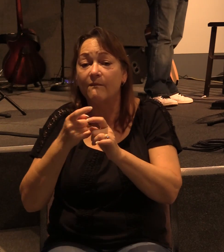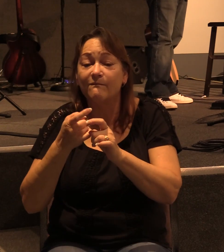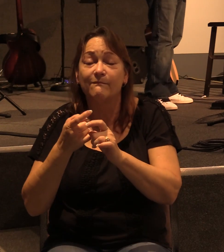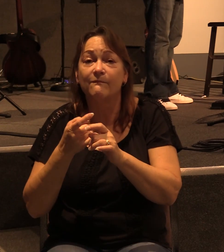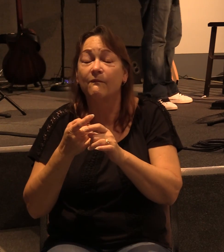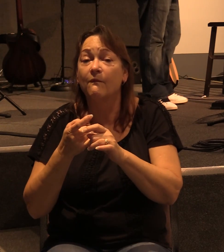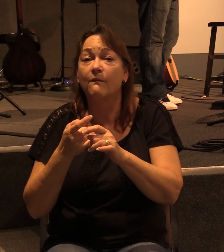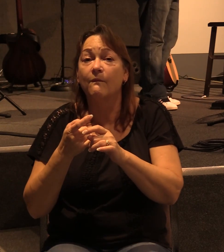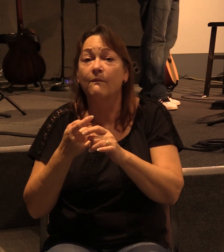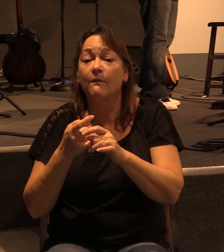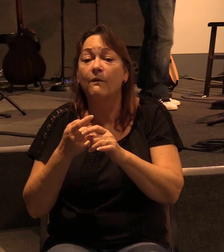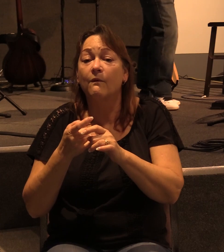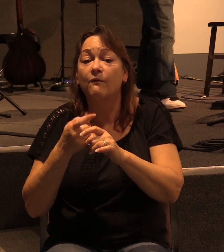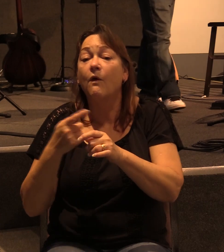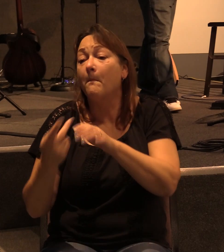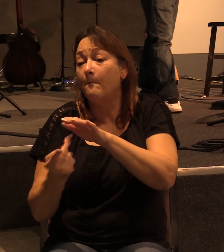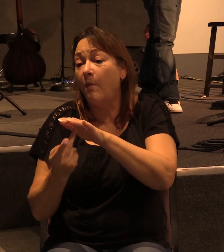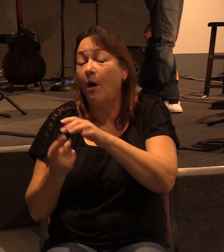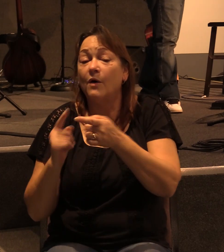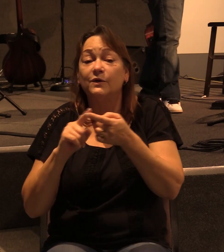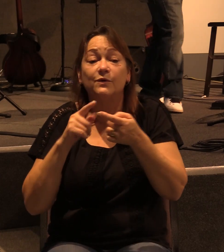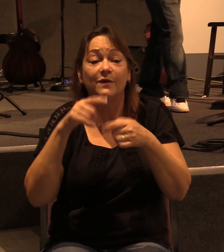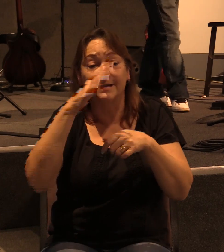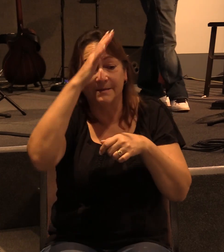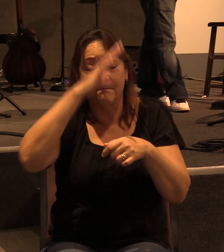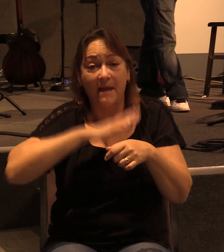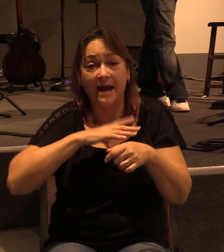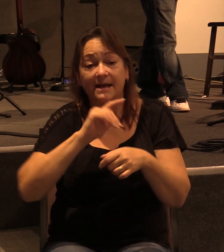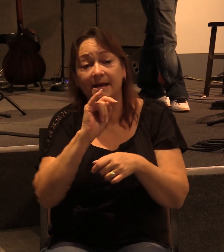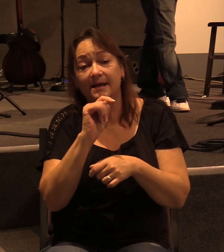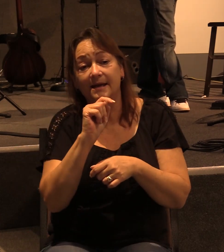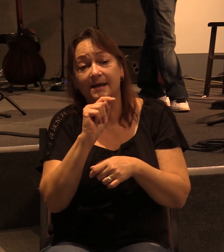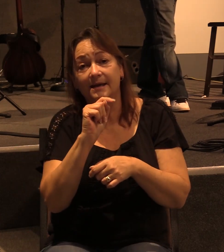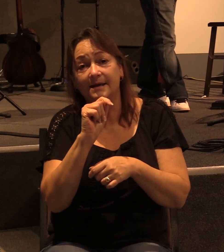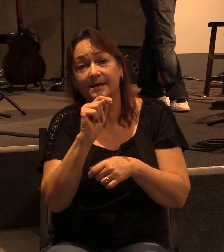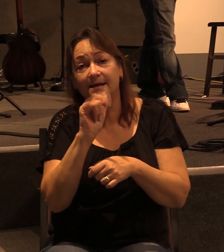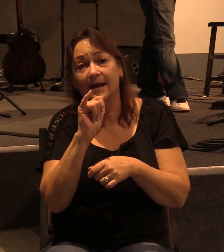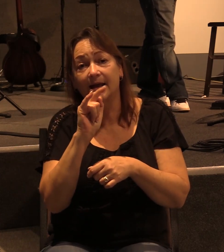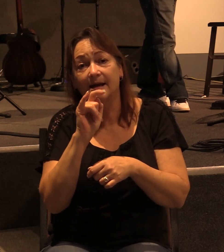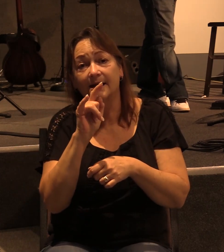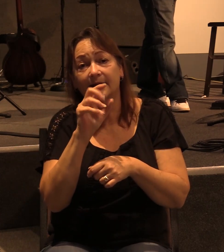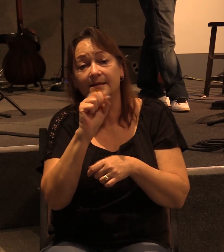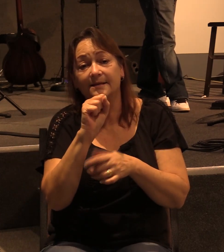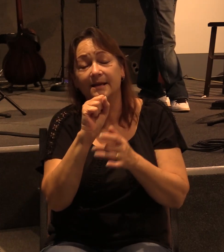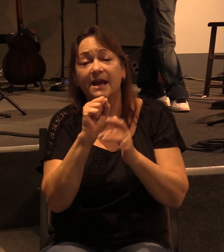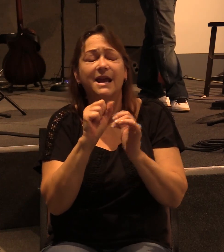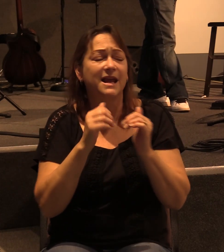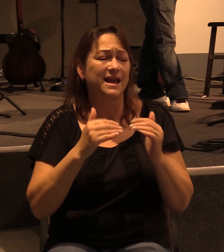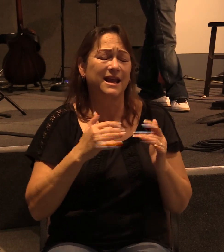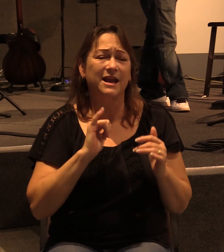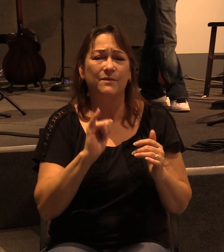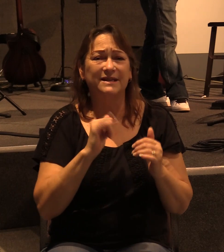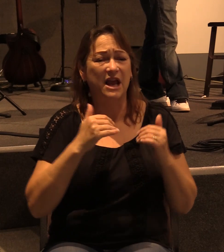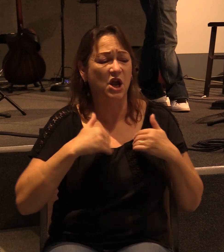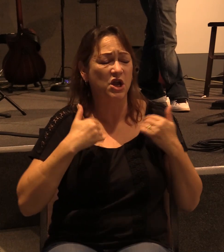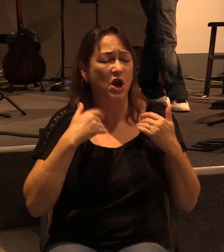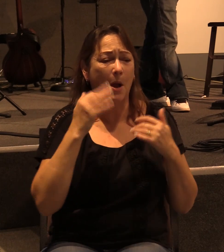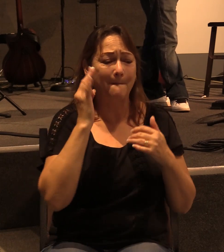to this man right here. Titus was like a young pastor, Timothy, in the fact that they were both